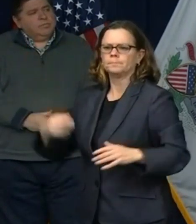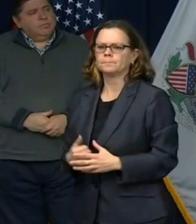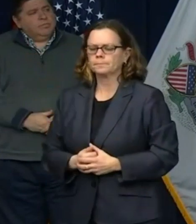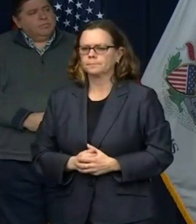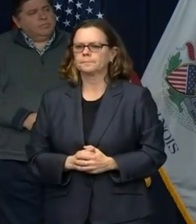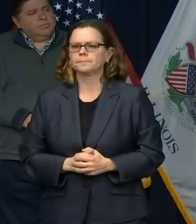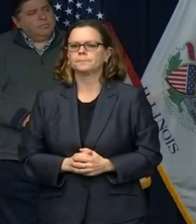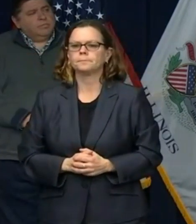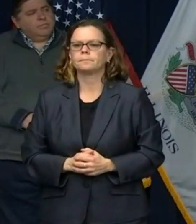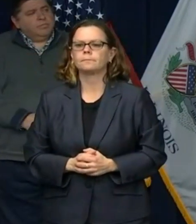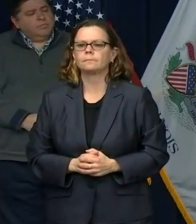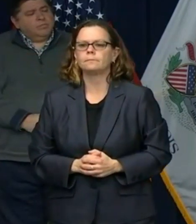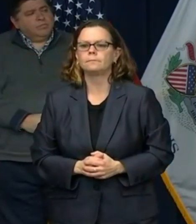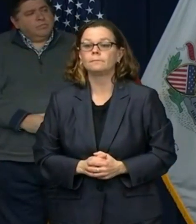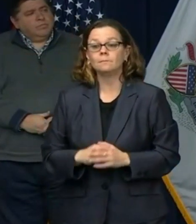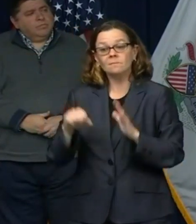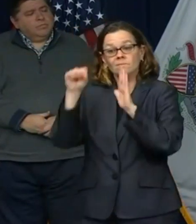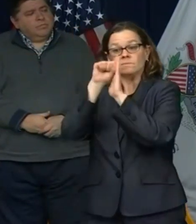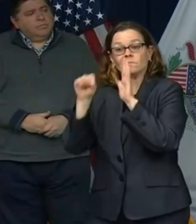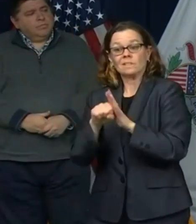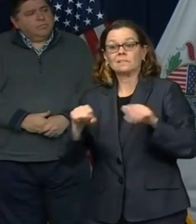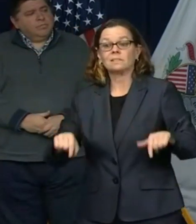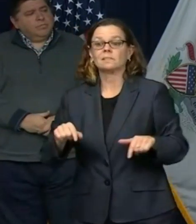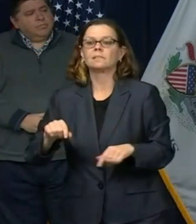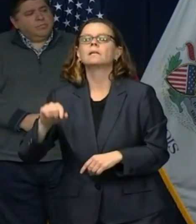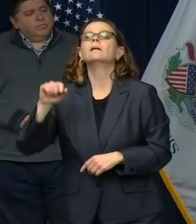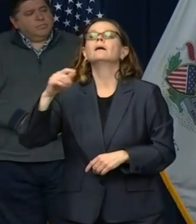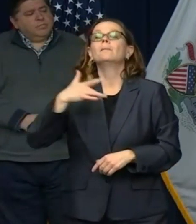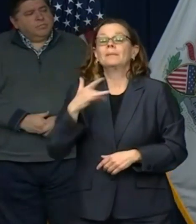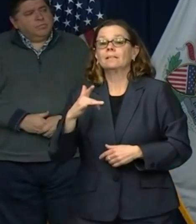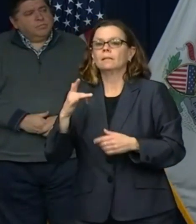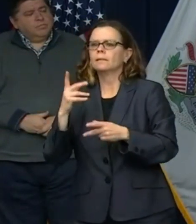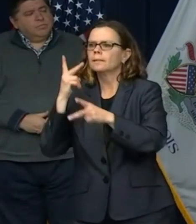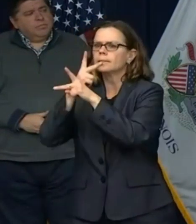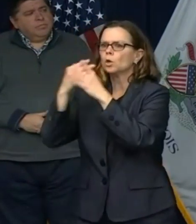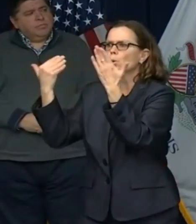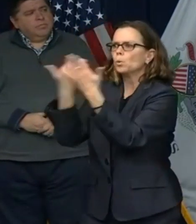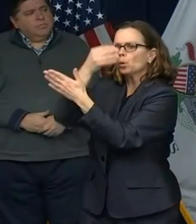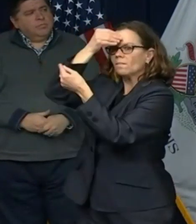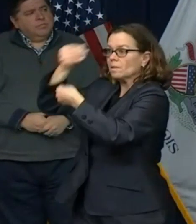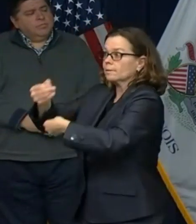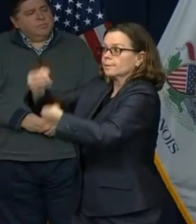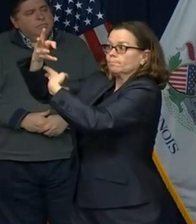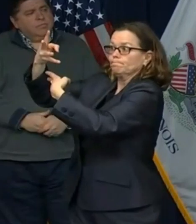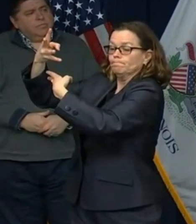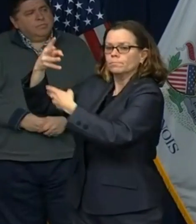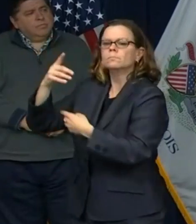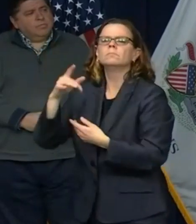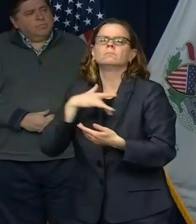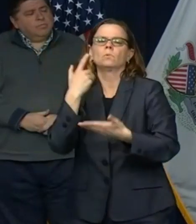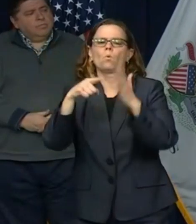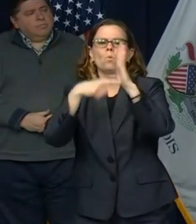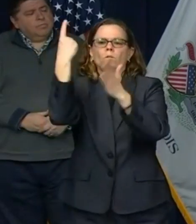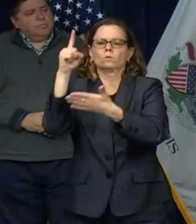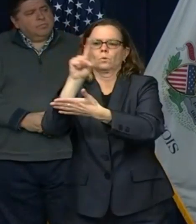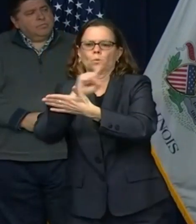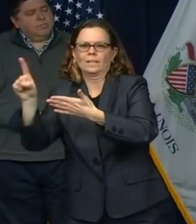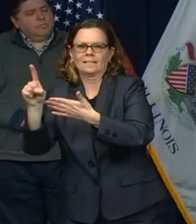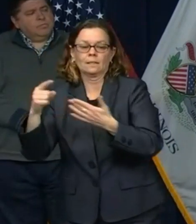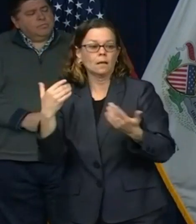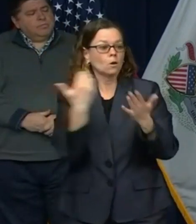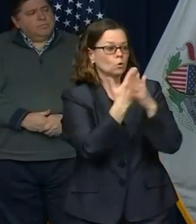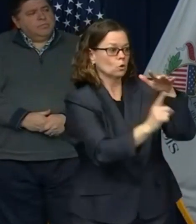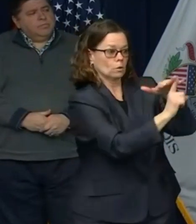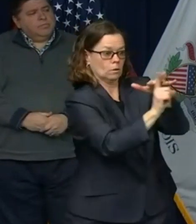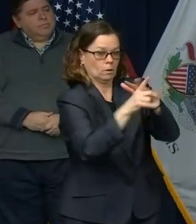information came in, it might be another few days before it's updated on our website, as we can't spend all of our time with that